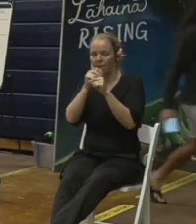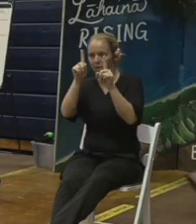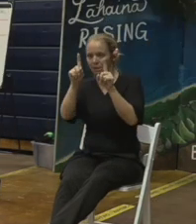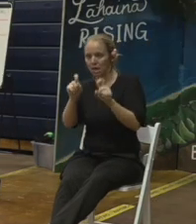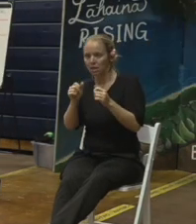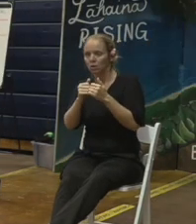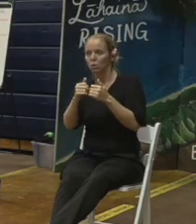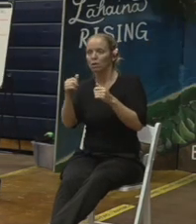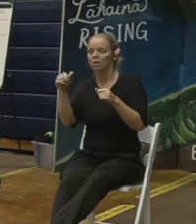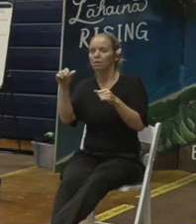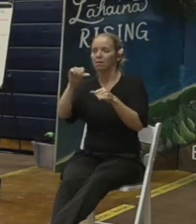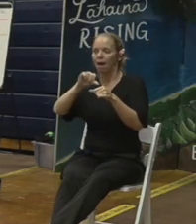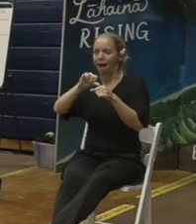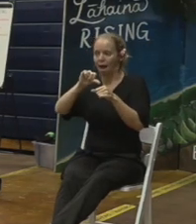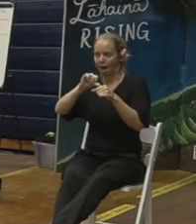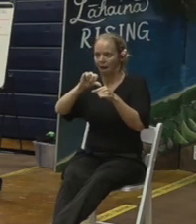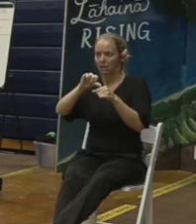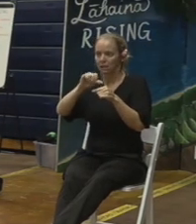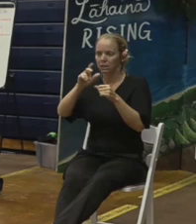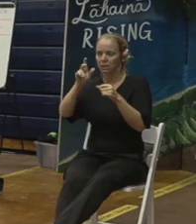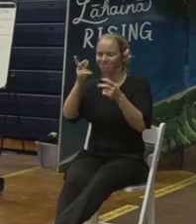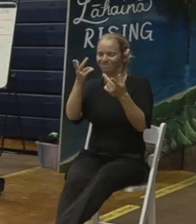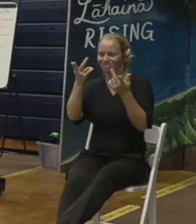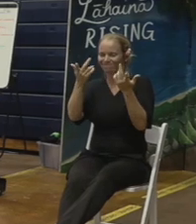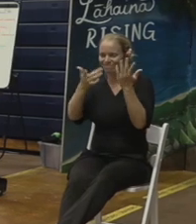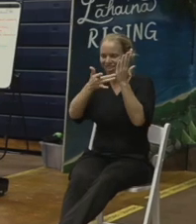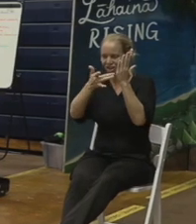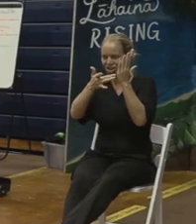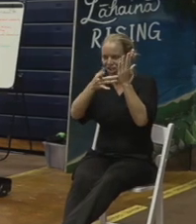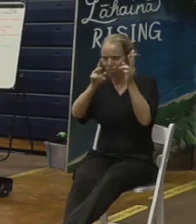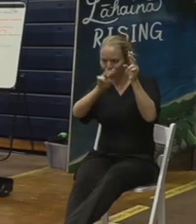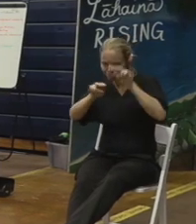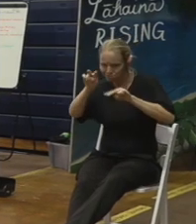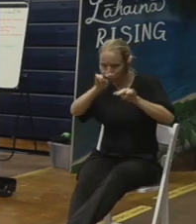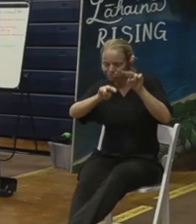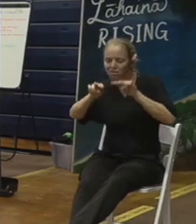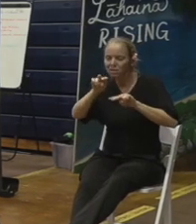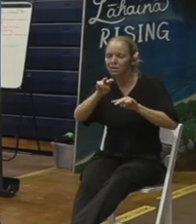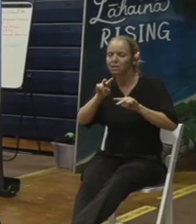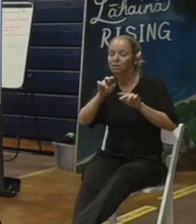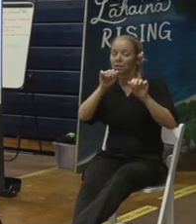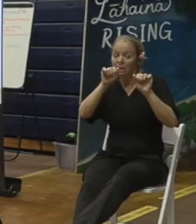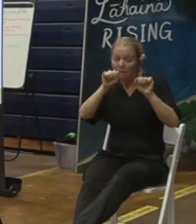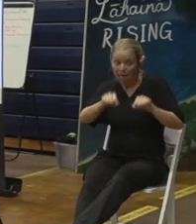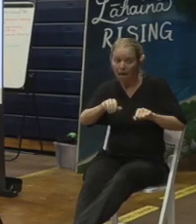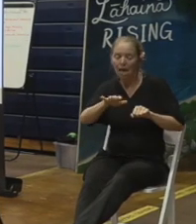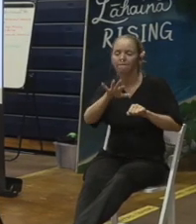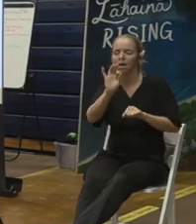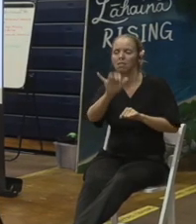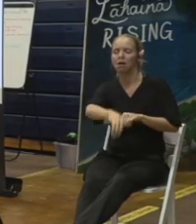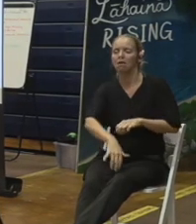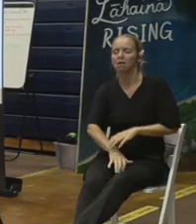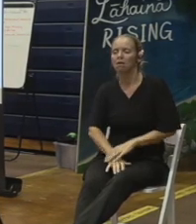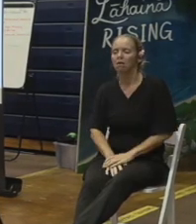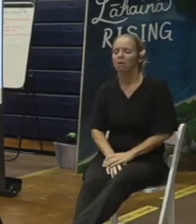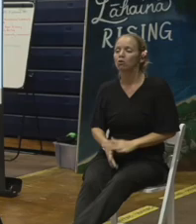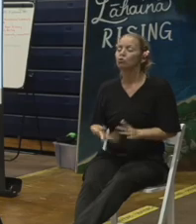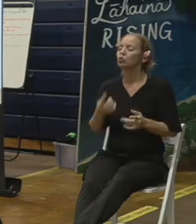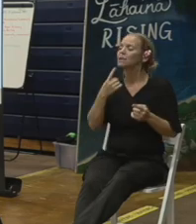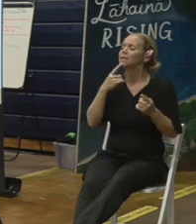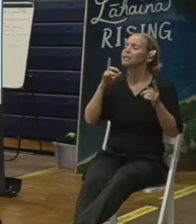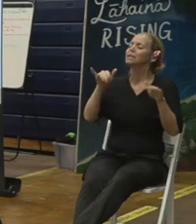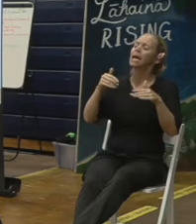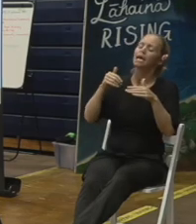gas spectrometers and whatnot and very few labs are actually able to do it so to say that we can just send